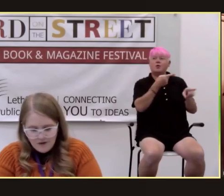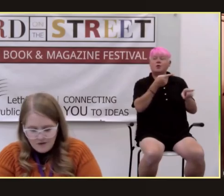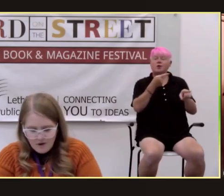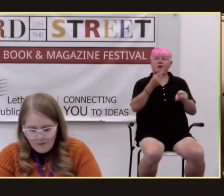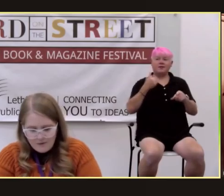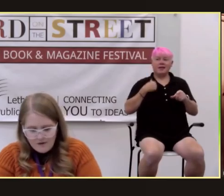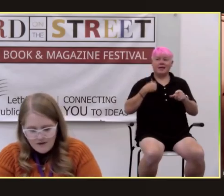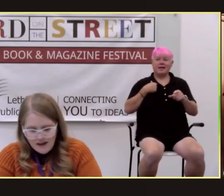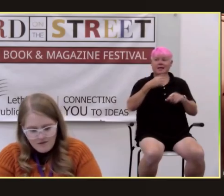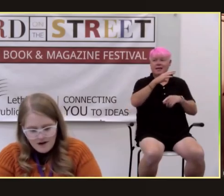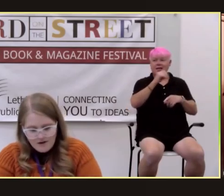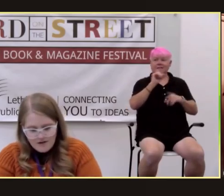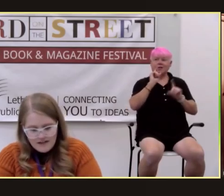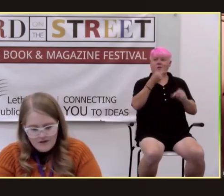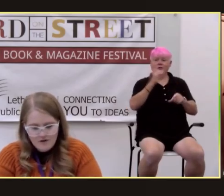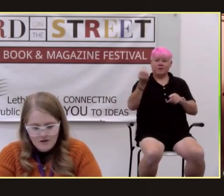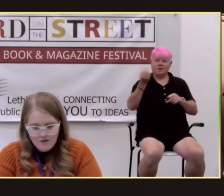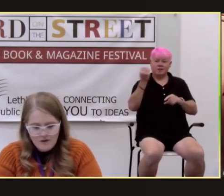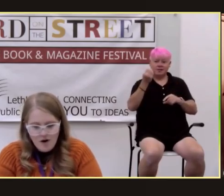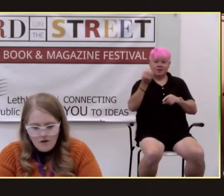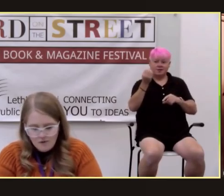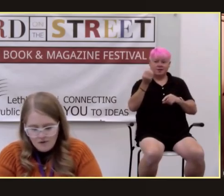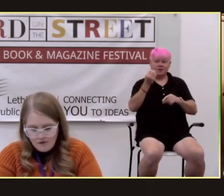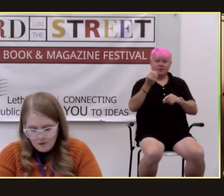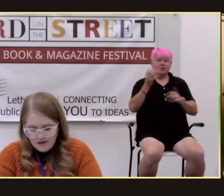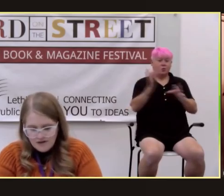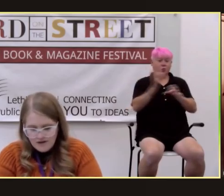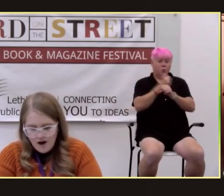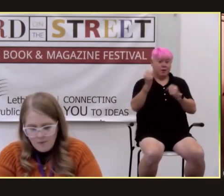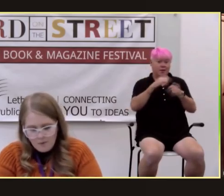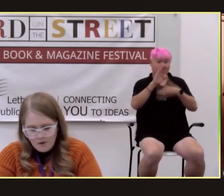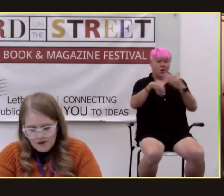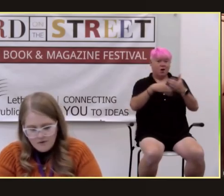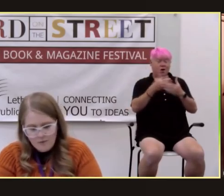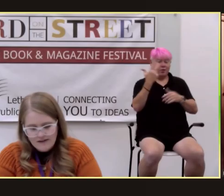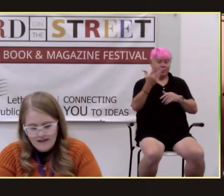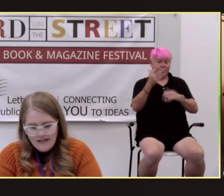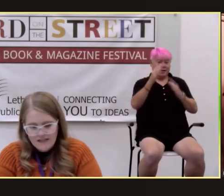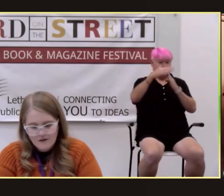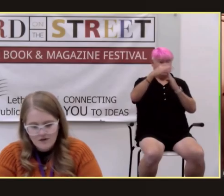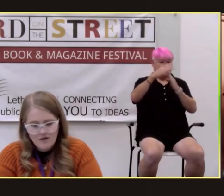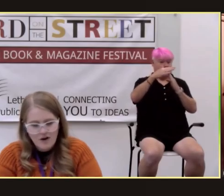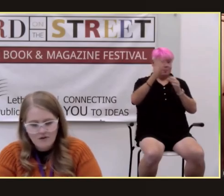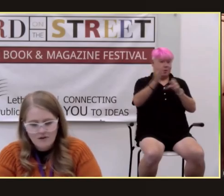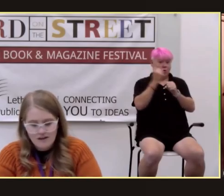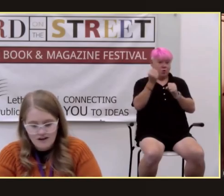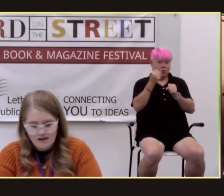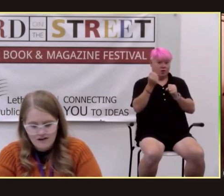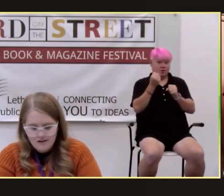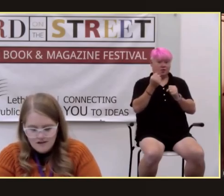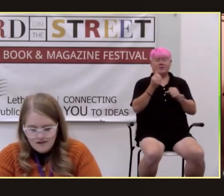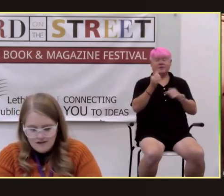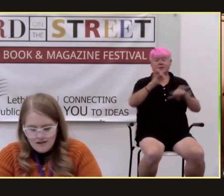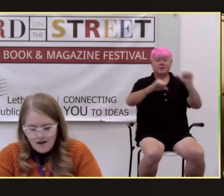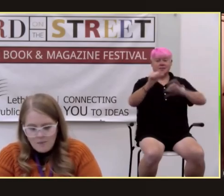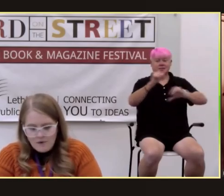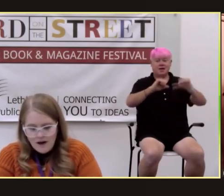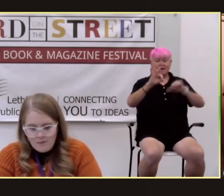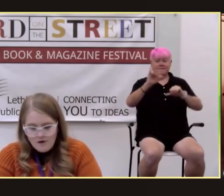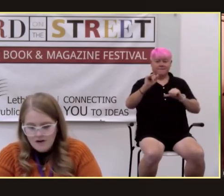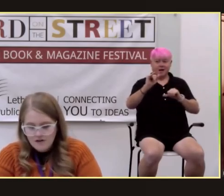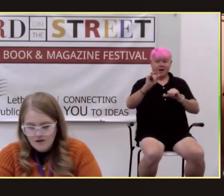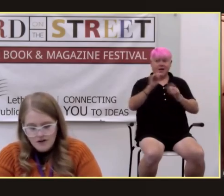rob is one of the eight writers in history to win all three of the world's top awards for best science fiction novel of the year the